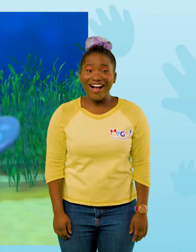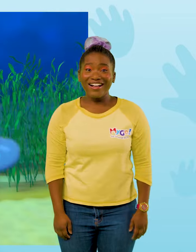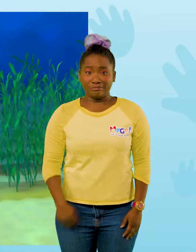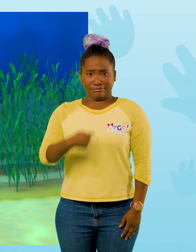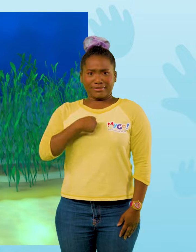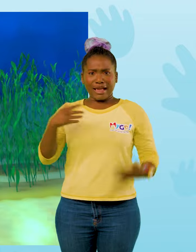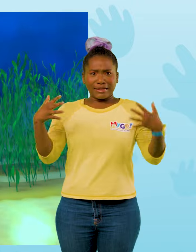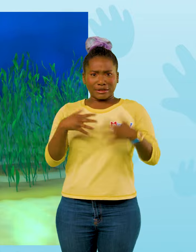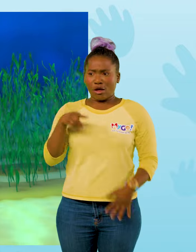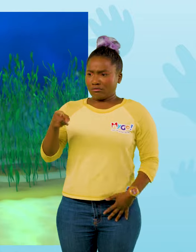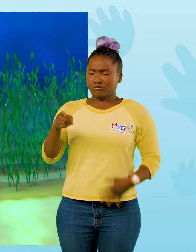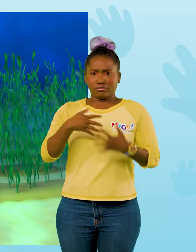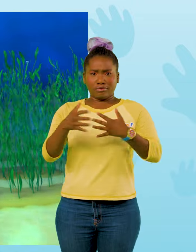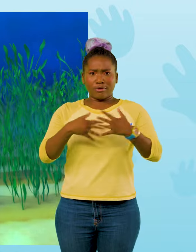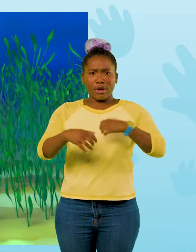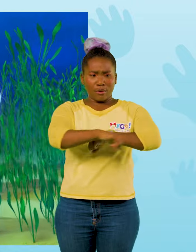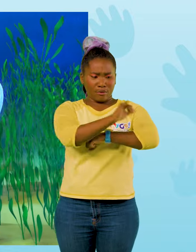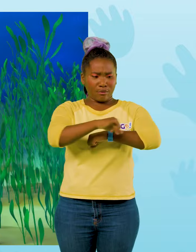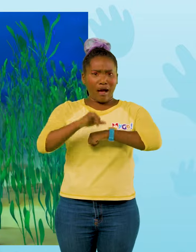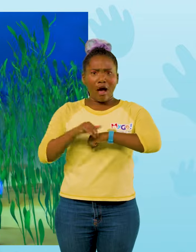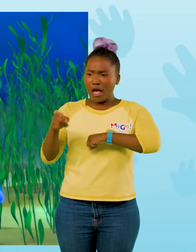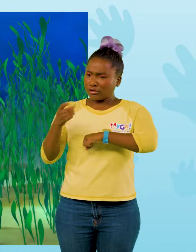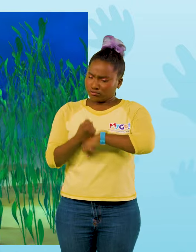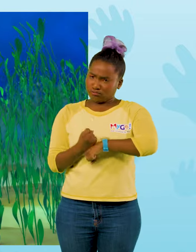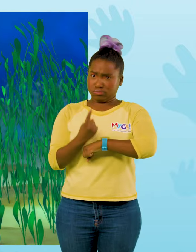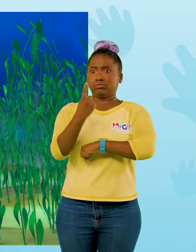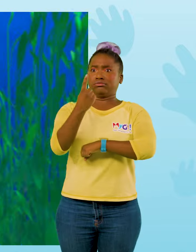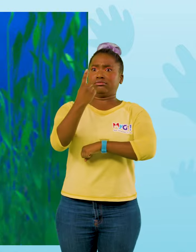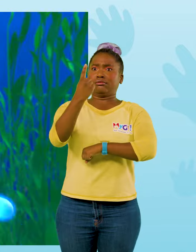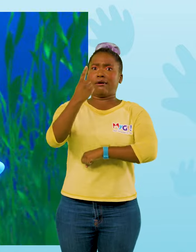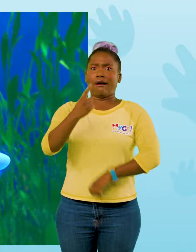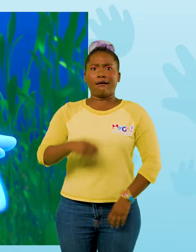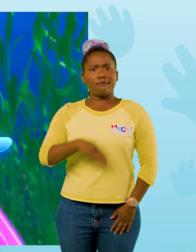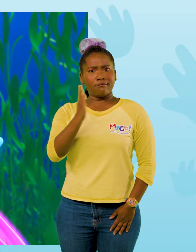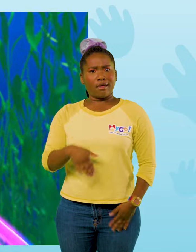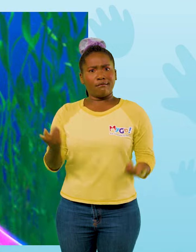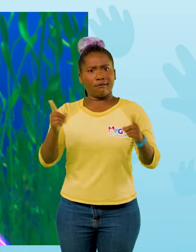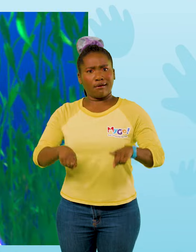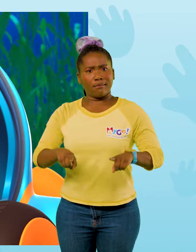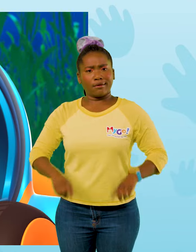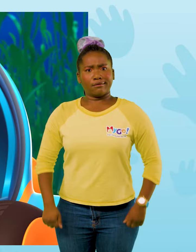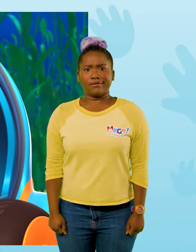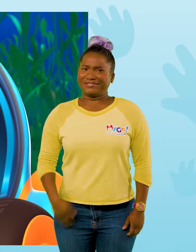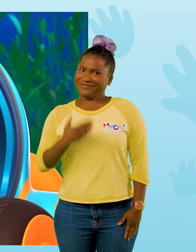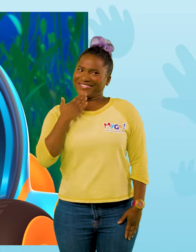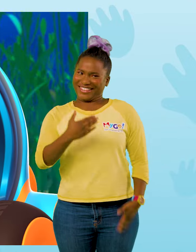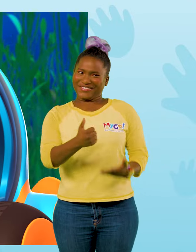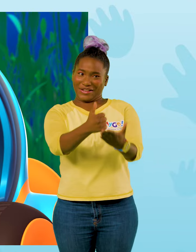I scared a gray whale? And she blew you right out of her blowhole? That never happens. Thanks for getting us out